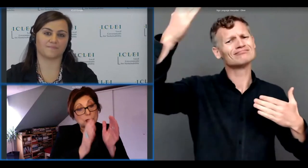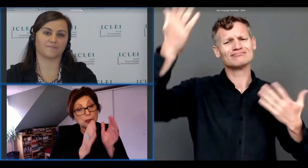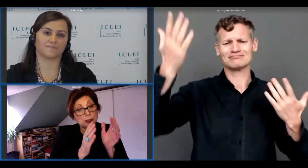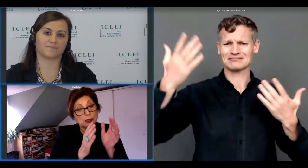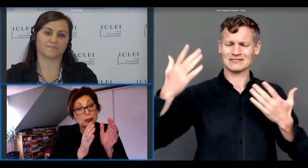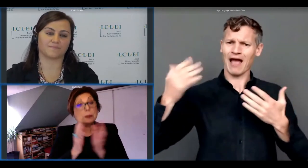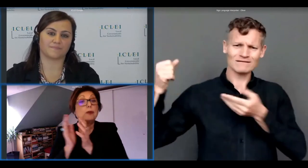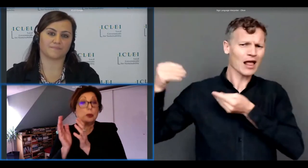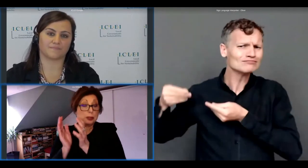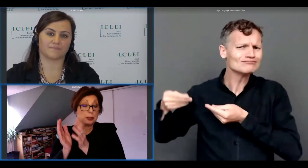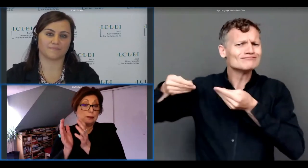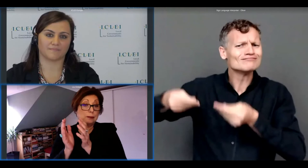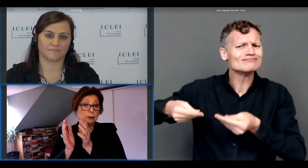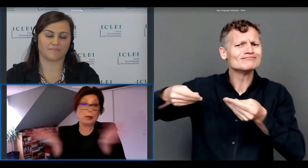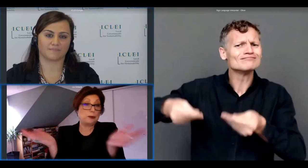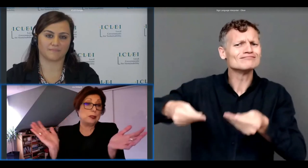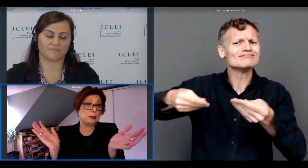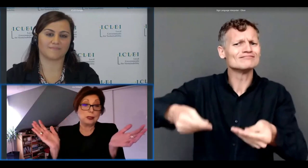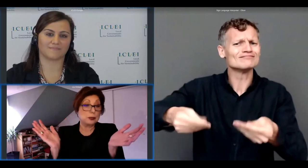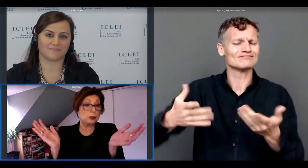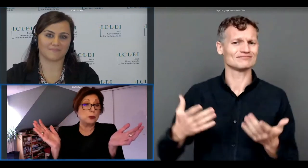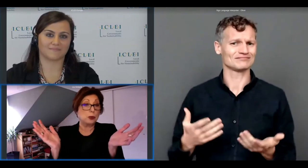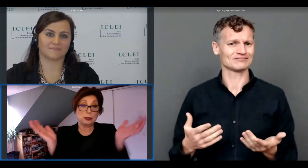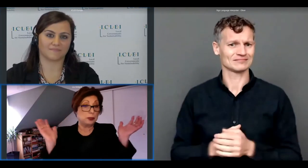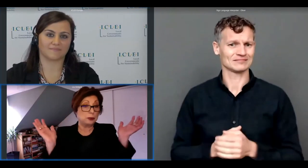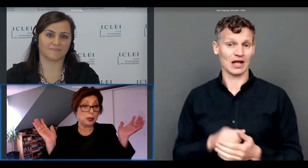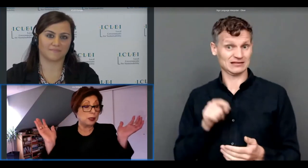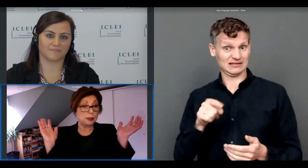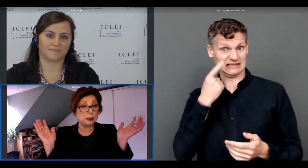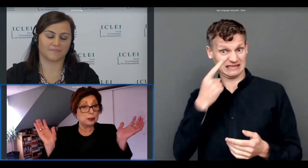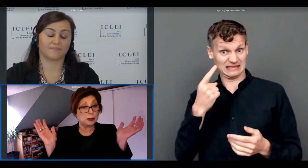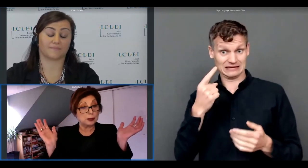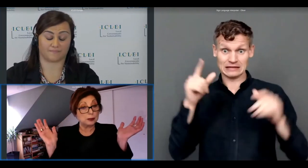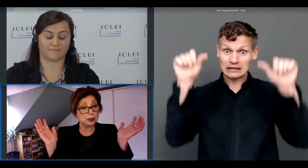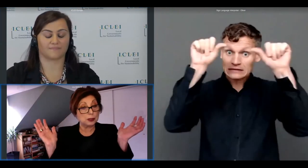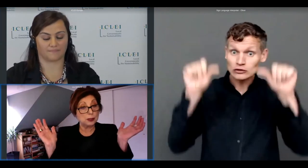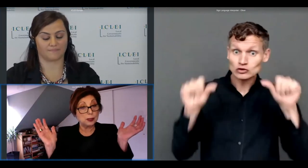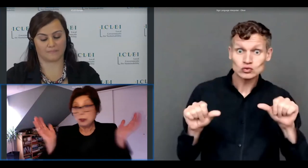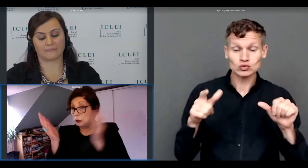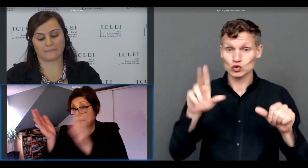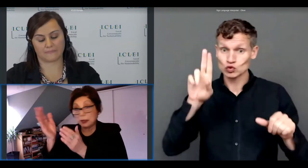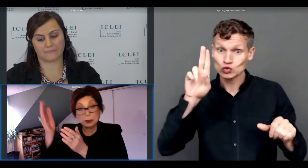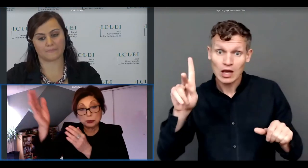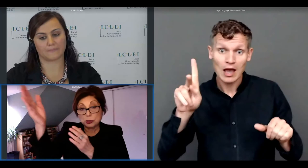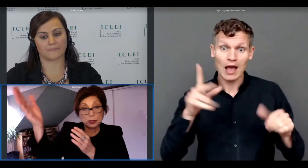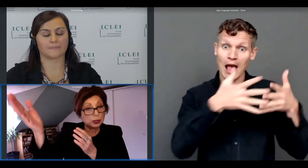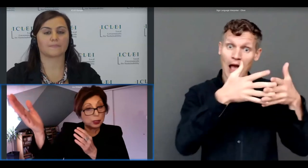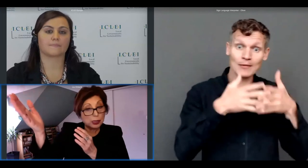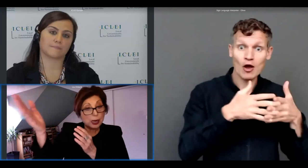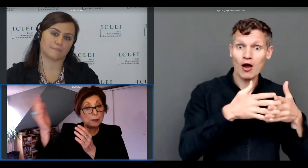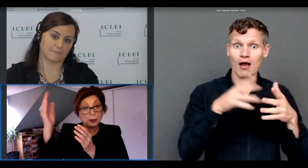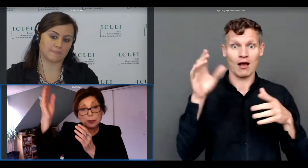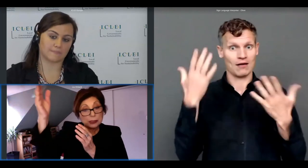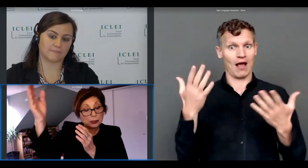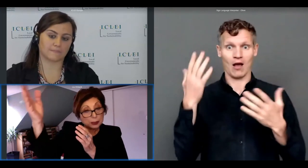eternity provokes we have seen the statues war in the uk and in other countries we are about to change the